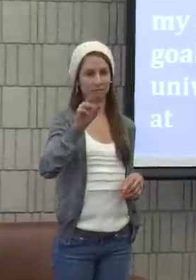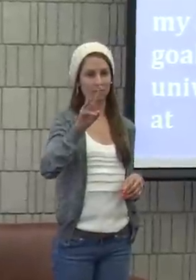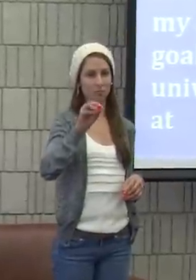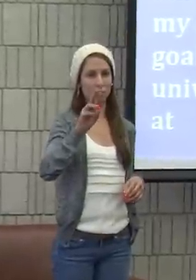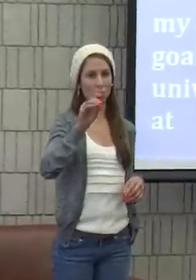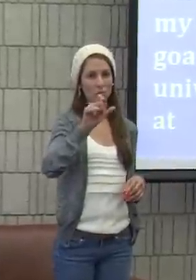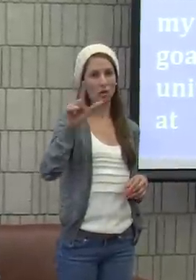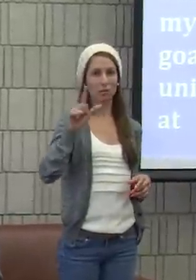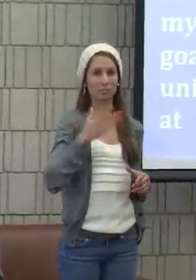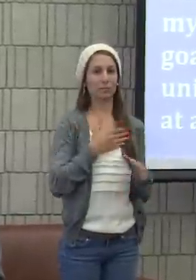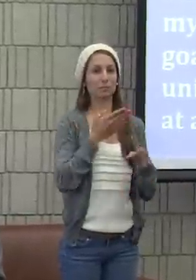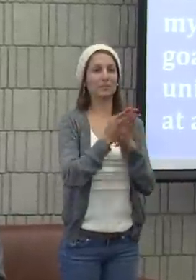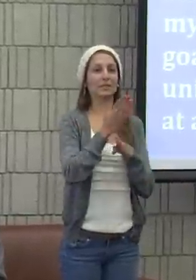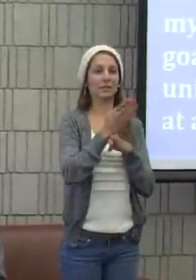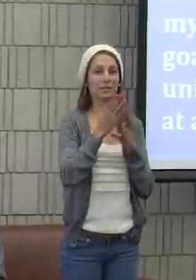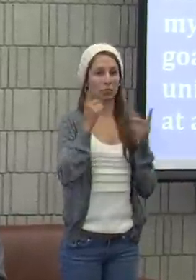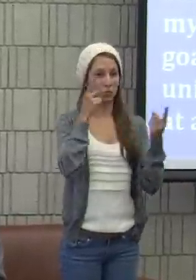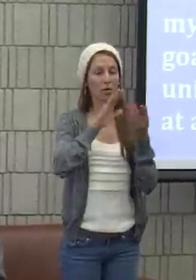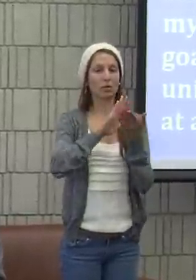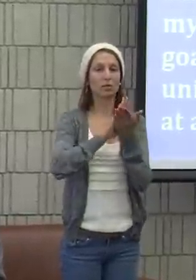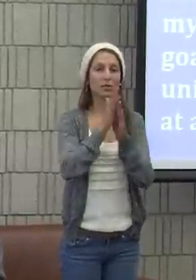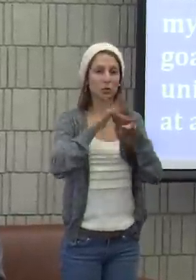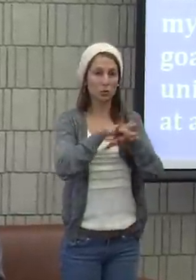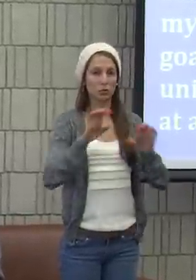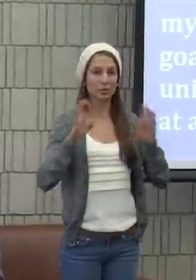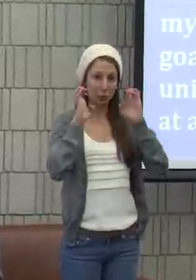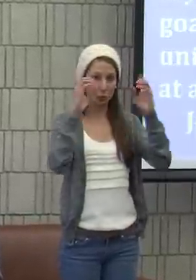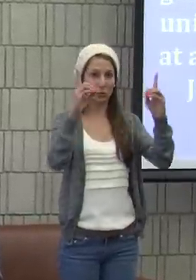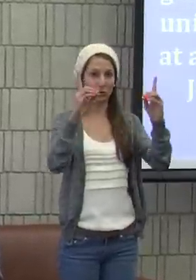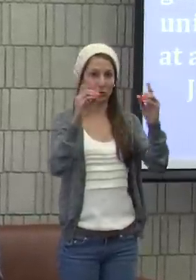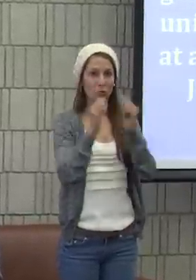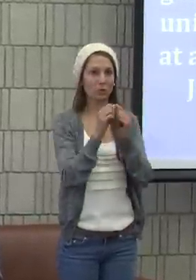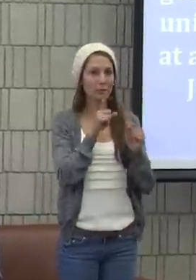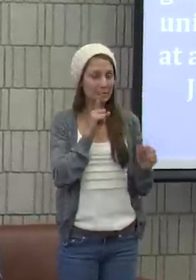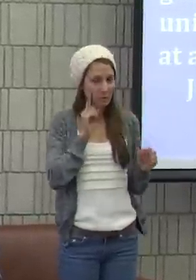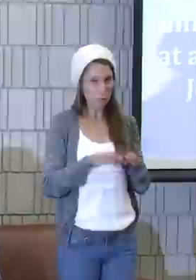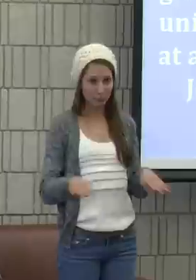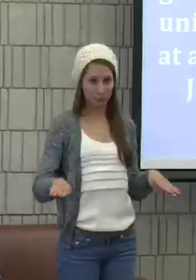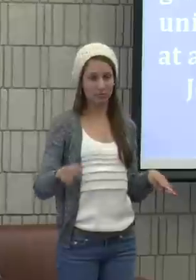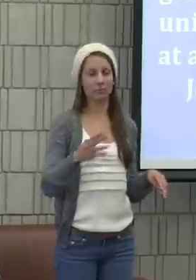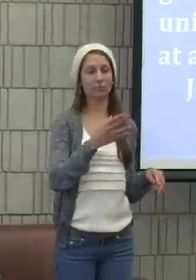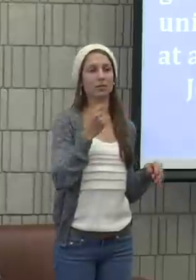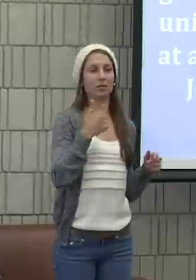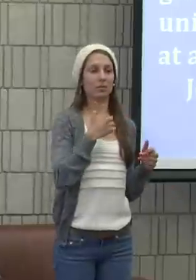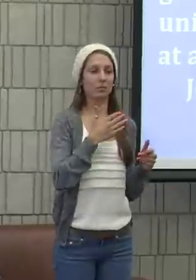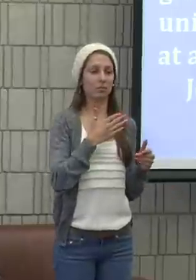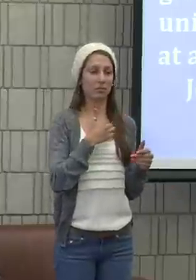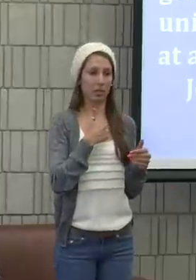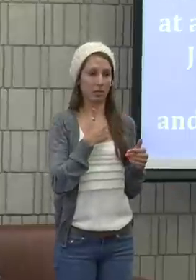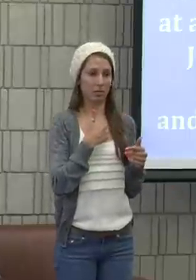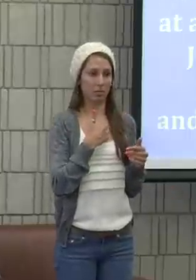Wardell, and my major is Early Childhood Education. I'd like to work with deaf children.